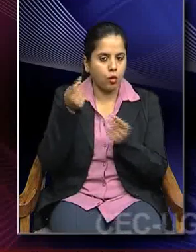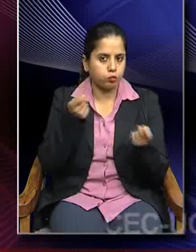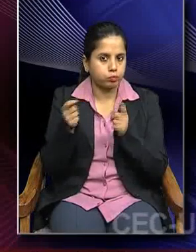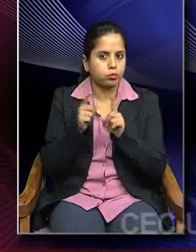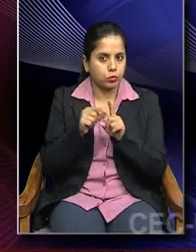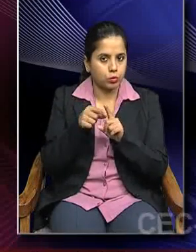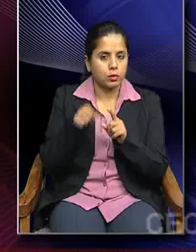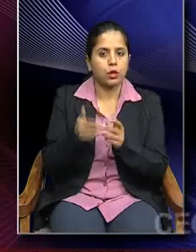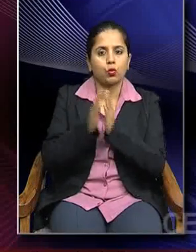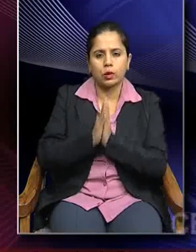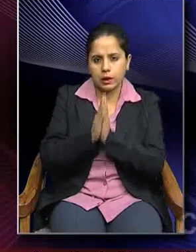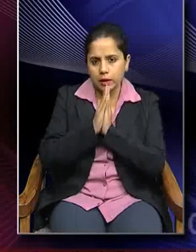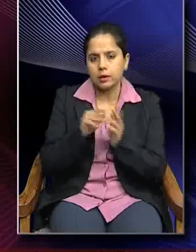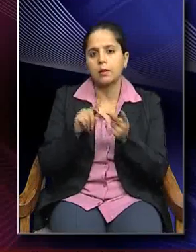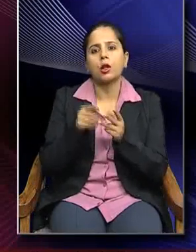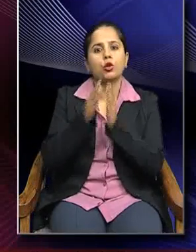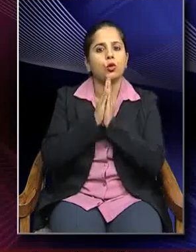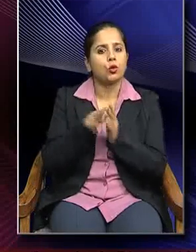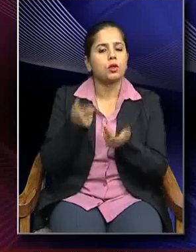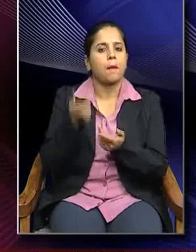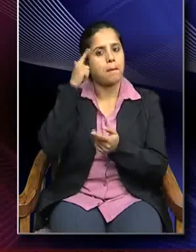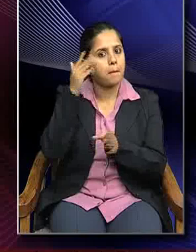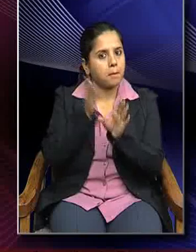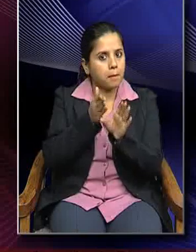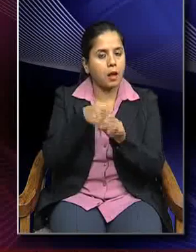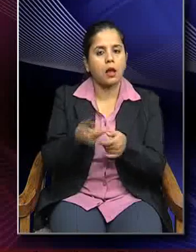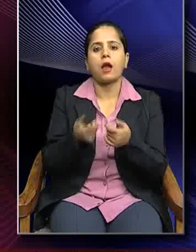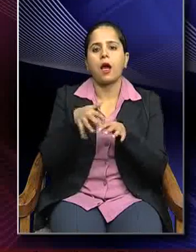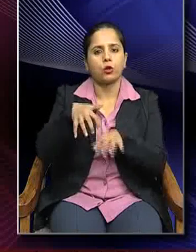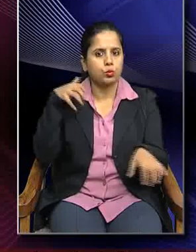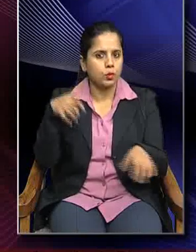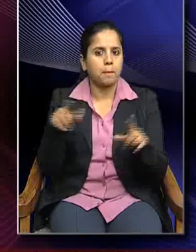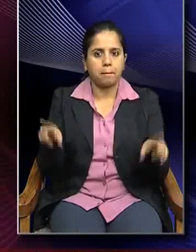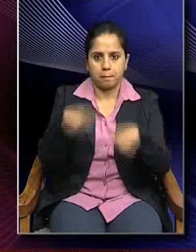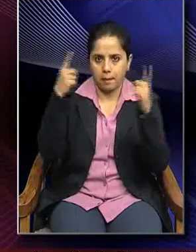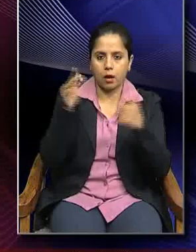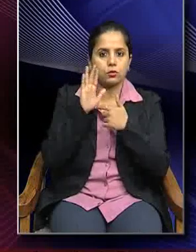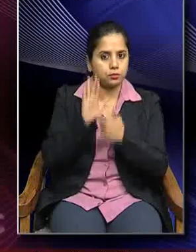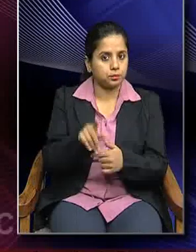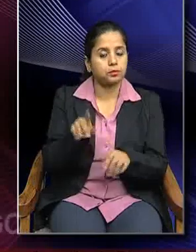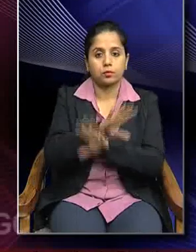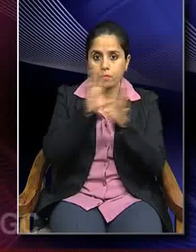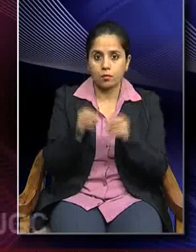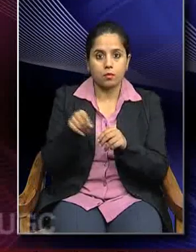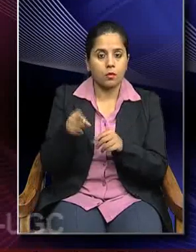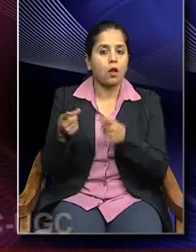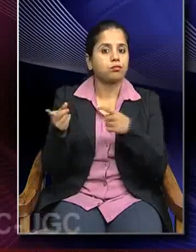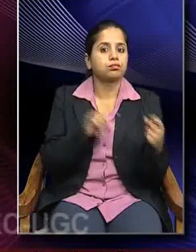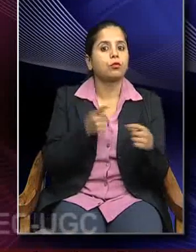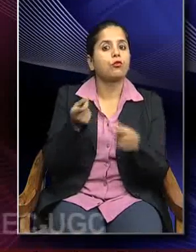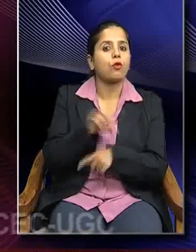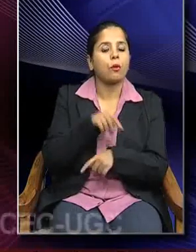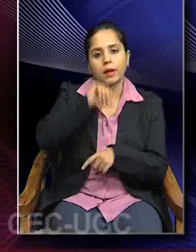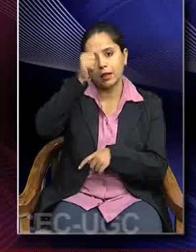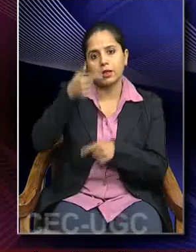religion and religiosity and mythologies, the animals, the plants represented. They are all drawn from Indian